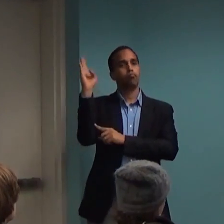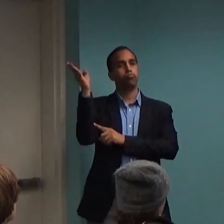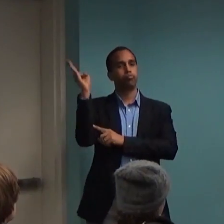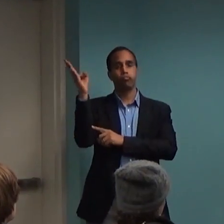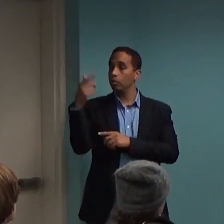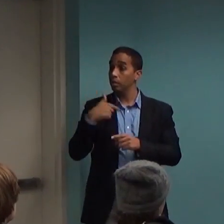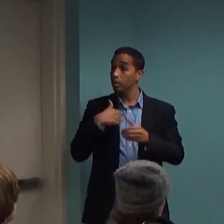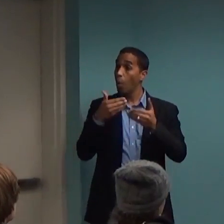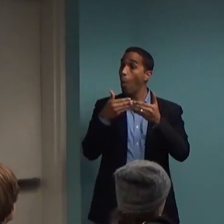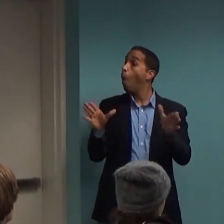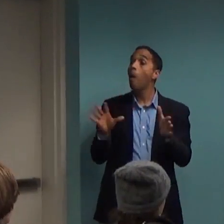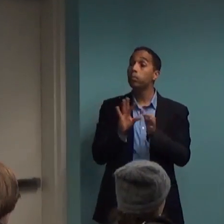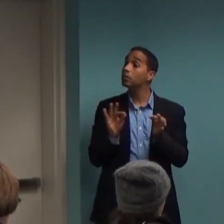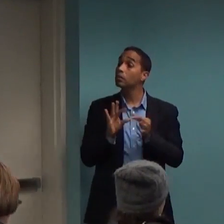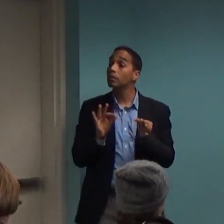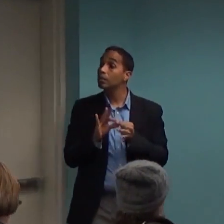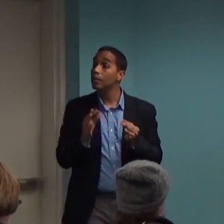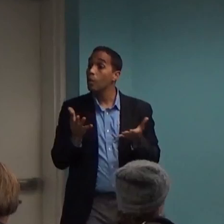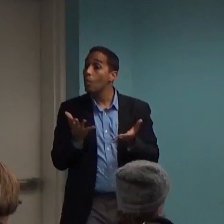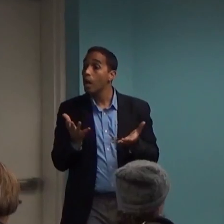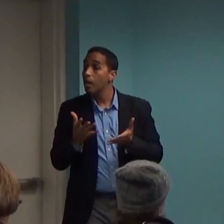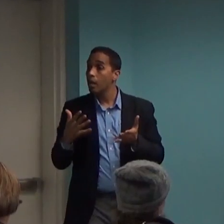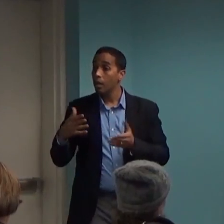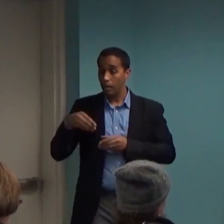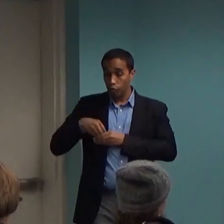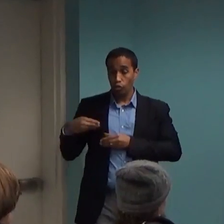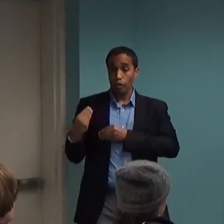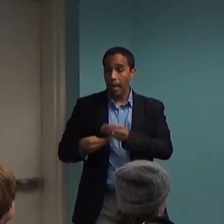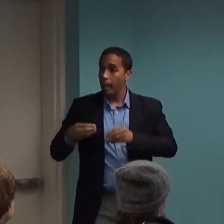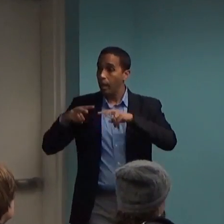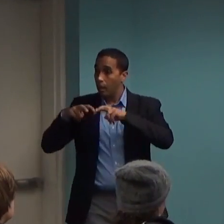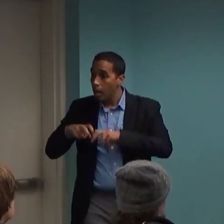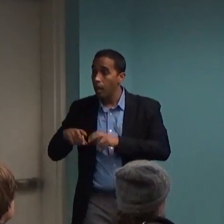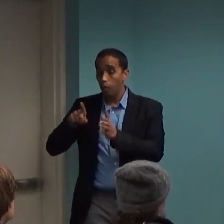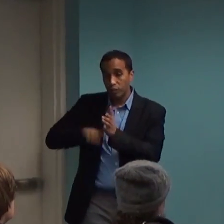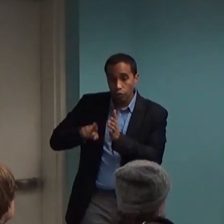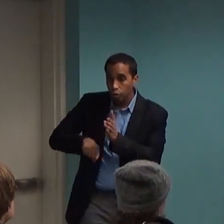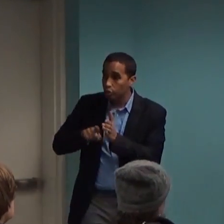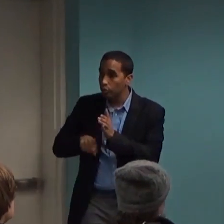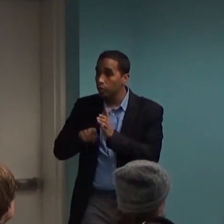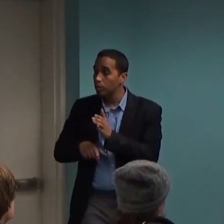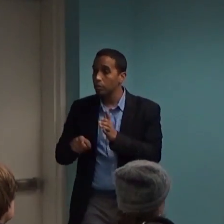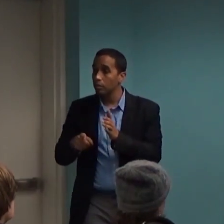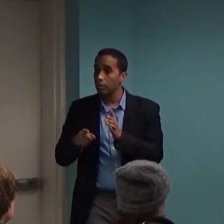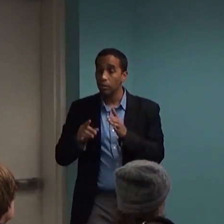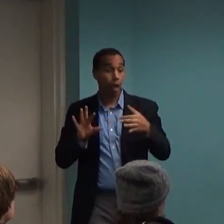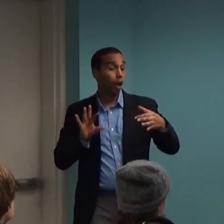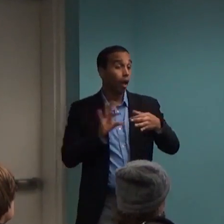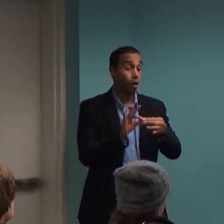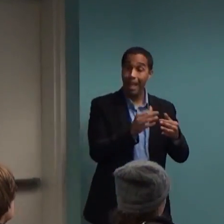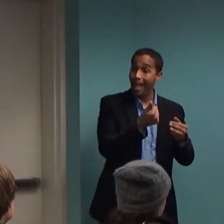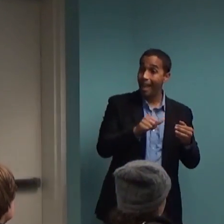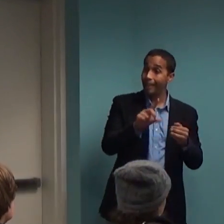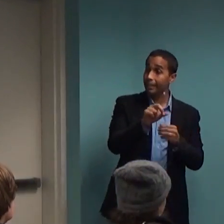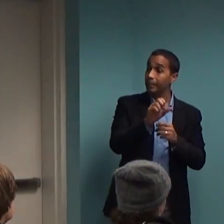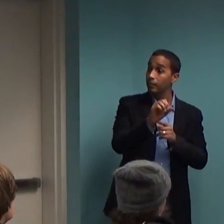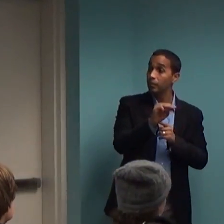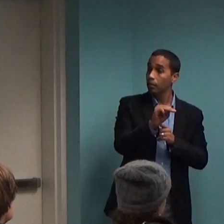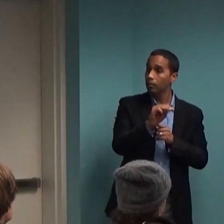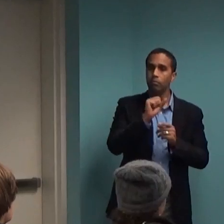statement. So the one that I just made now, I was basically paraphrasing a prominent geneticist. Okay, so again, this is